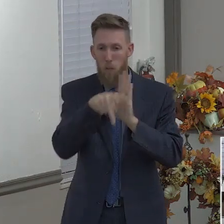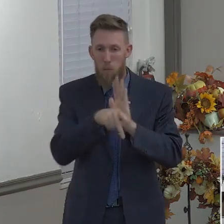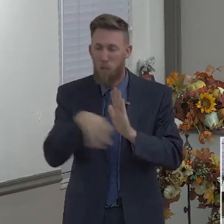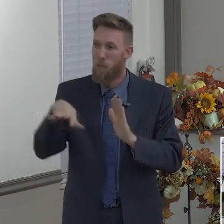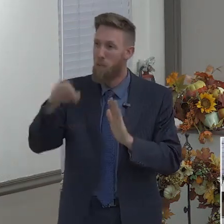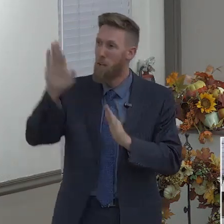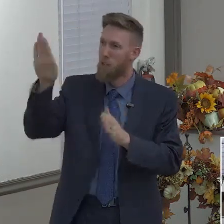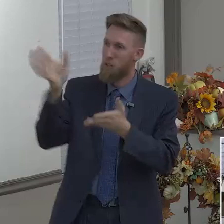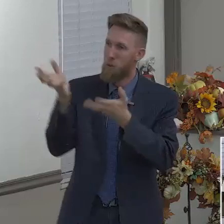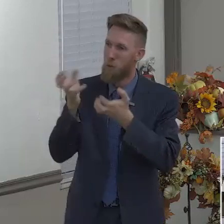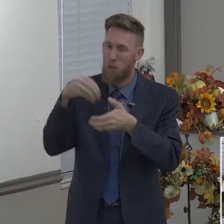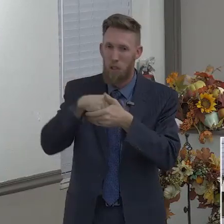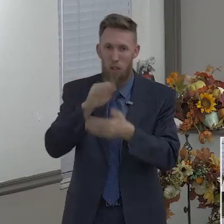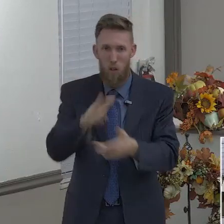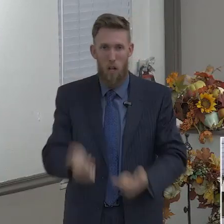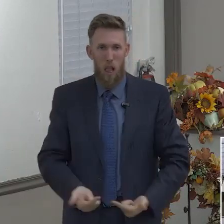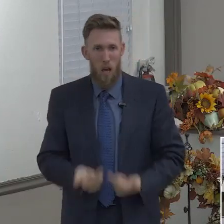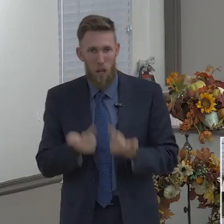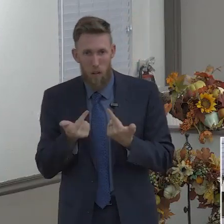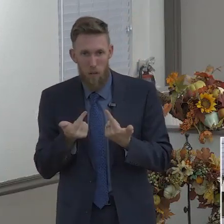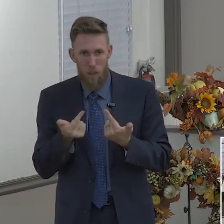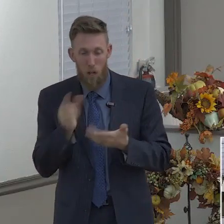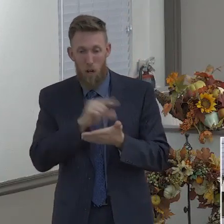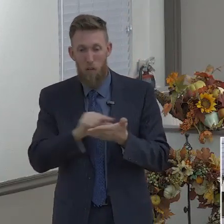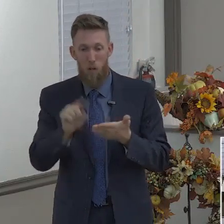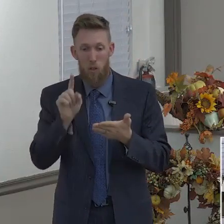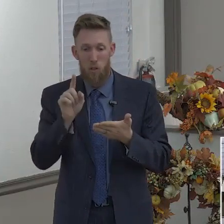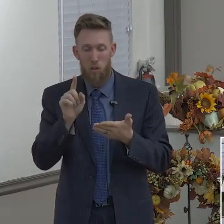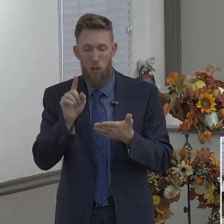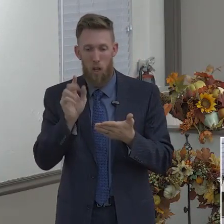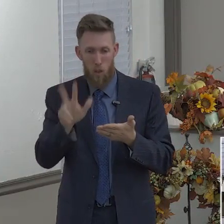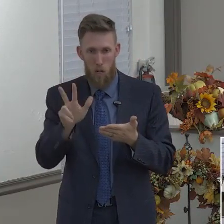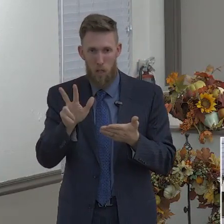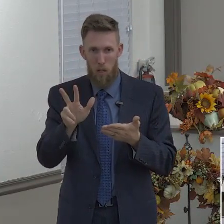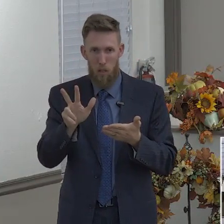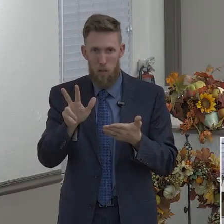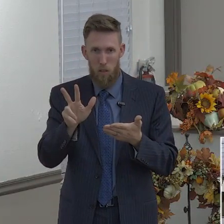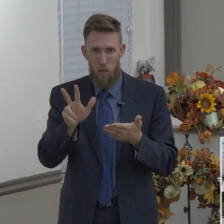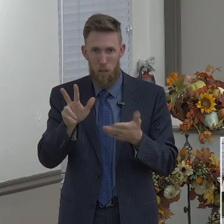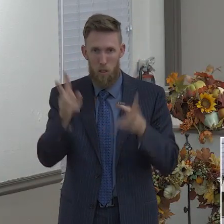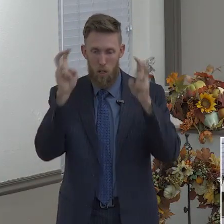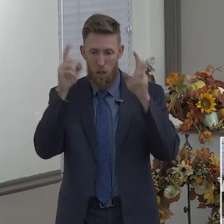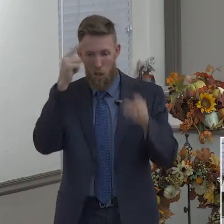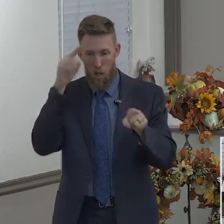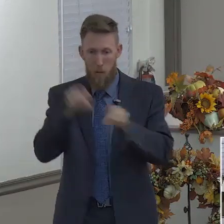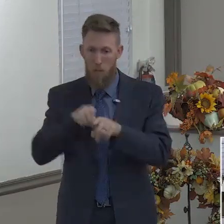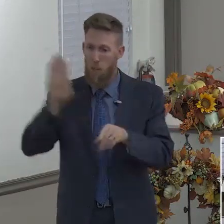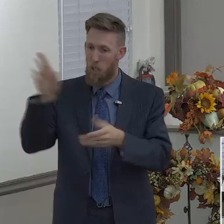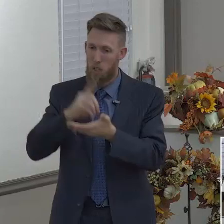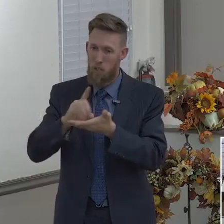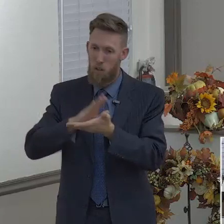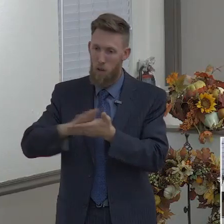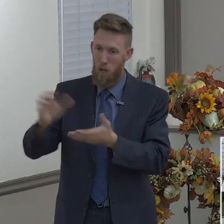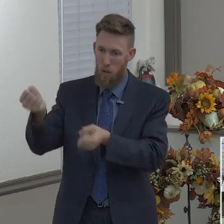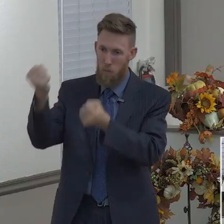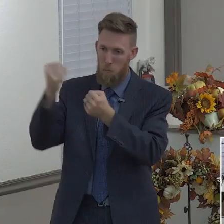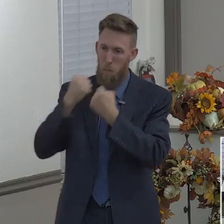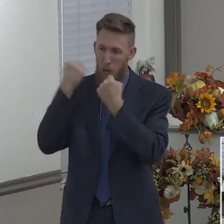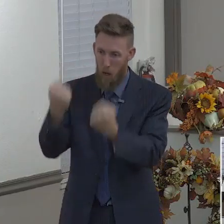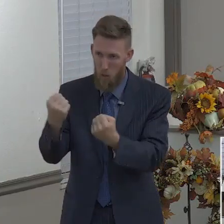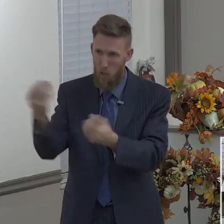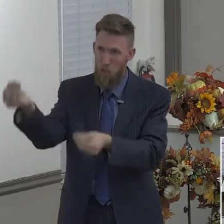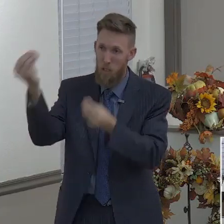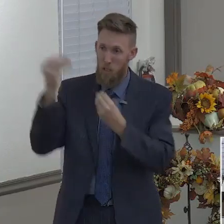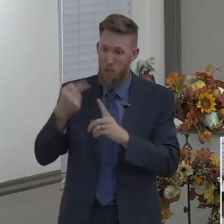I want you to notice in verse number three, according as his divine power hath given unto us all things that